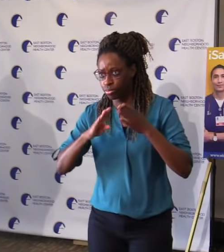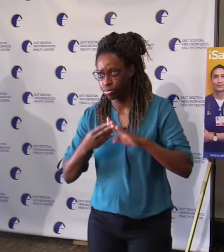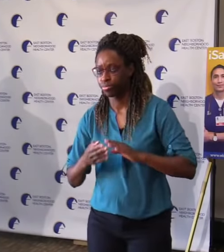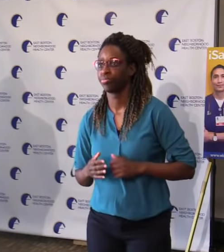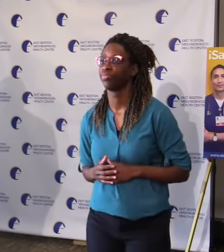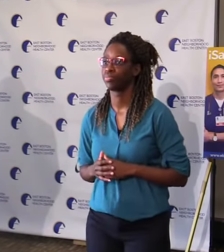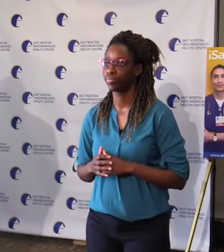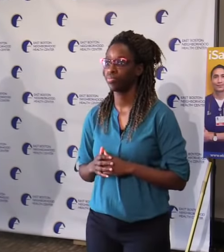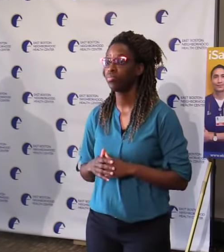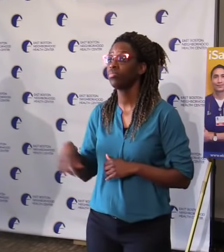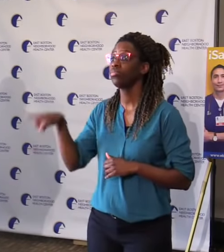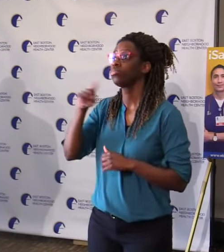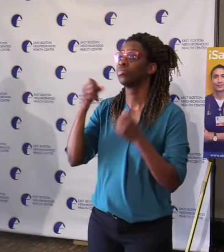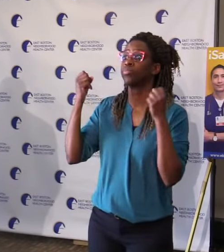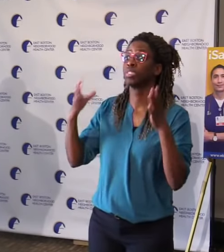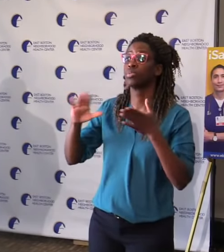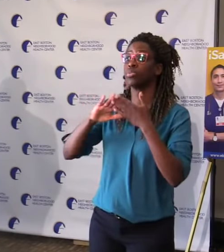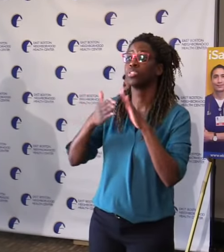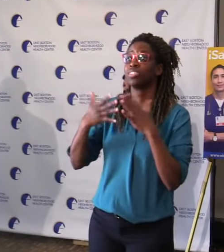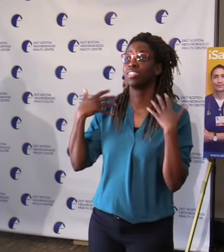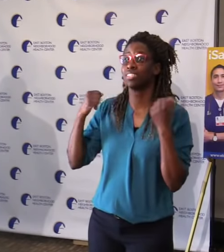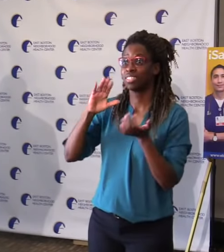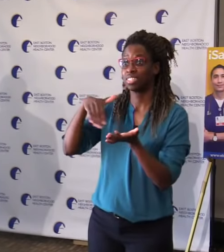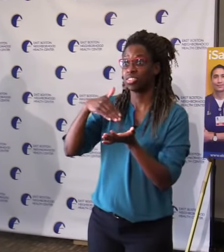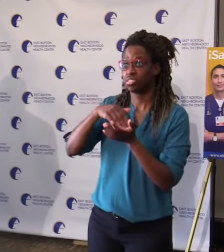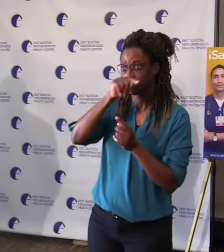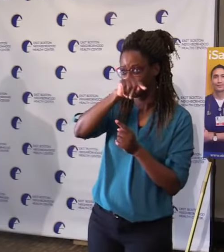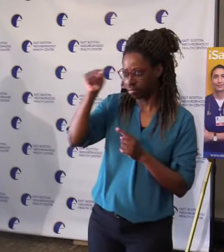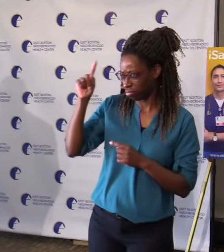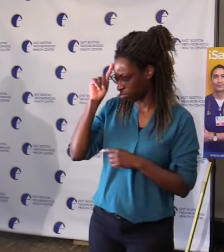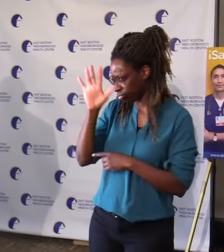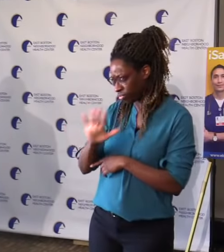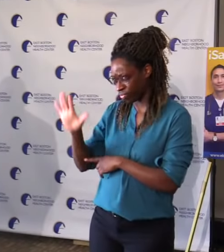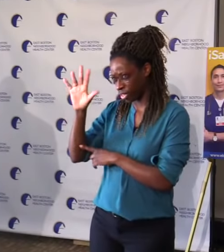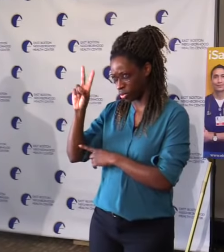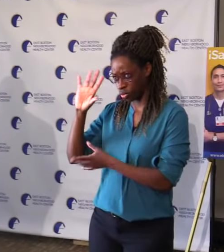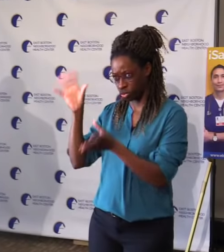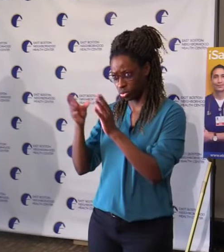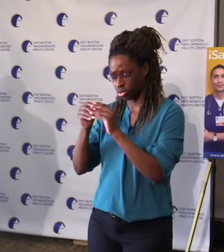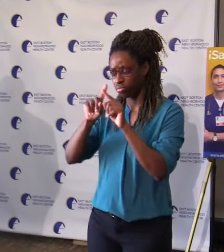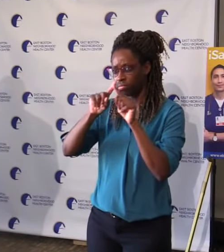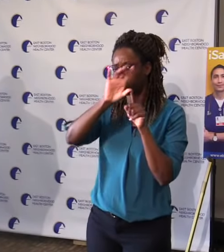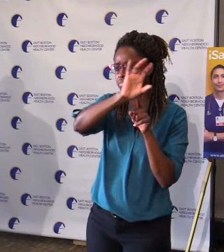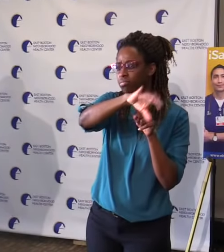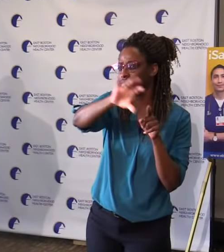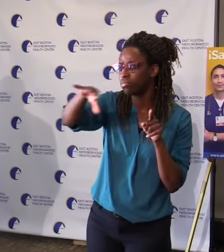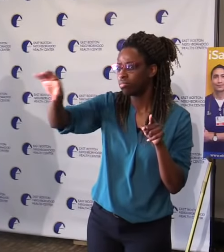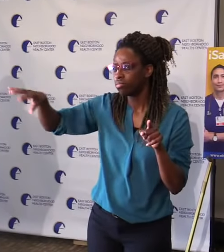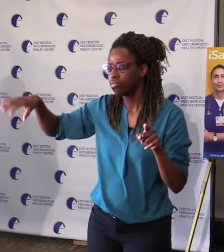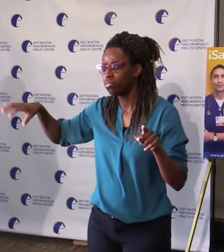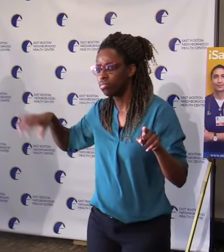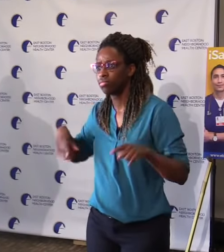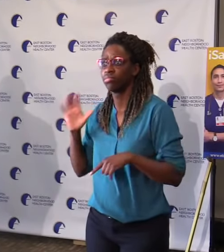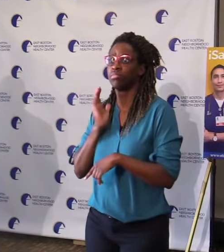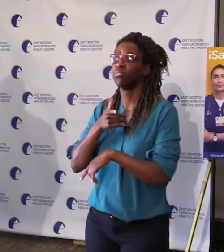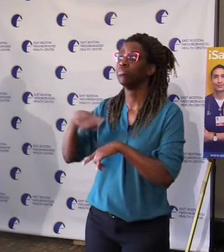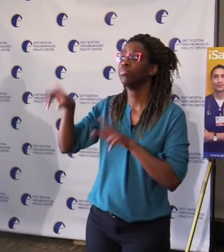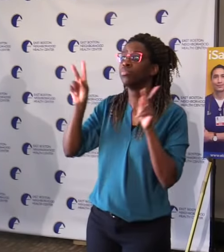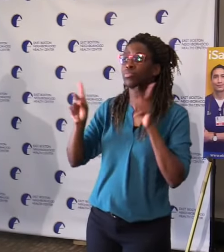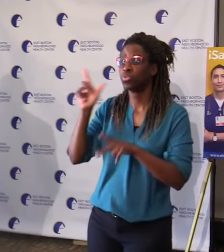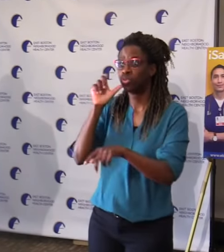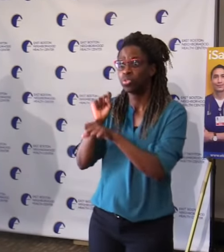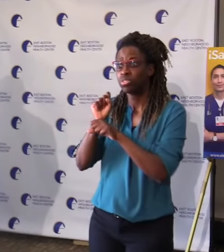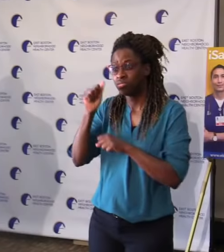seven in the Commonwealth. This is all a testament to your commitment and your tireless frontline heroes at the health centers for whom